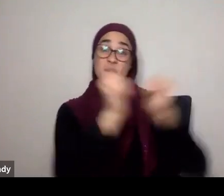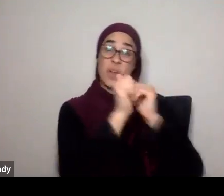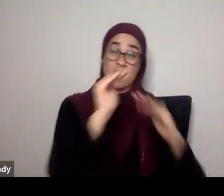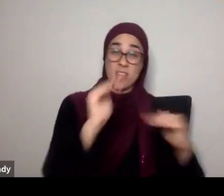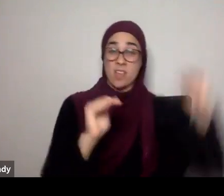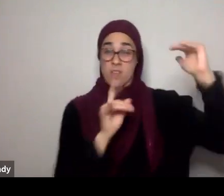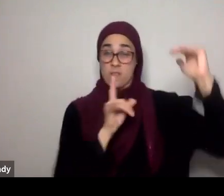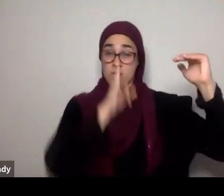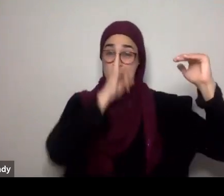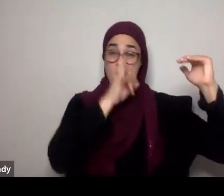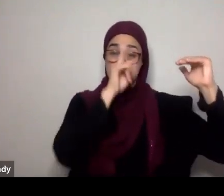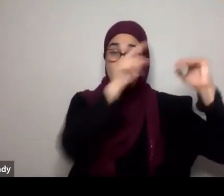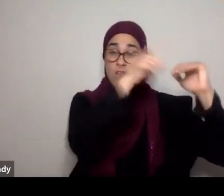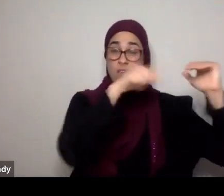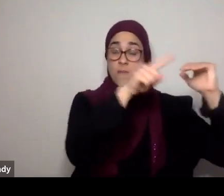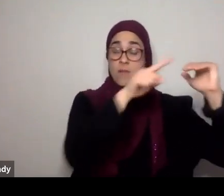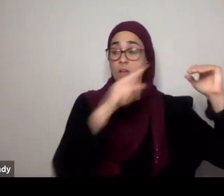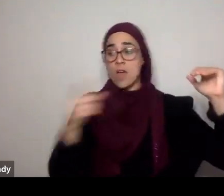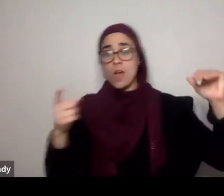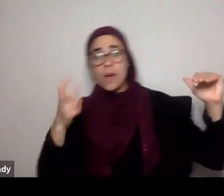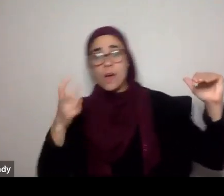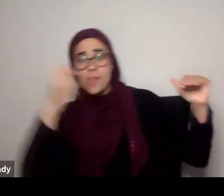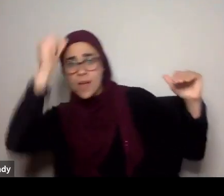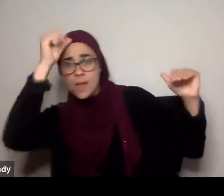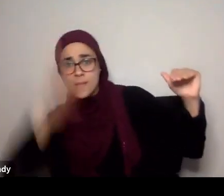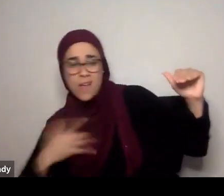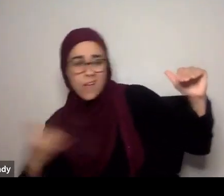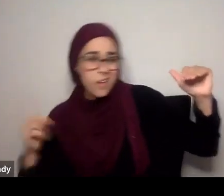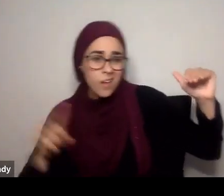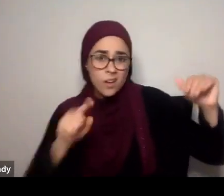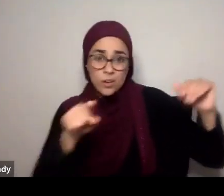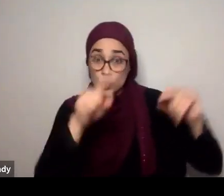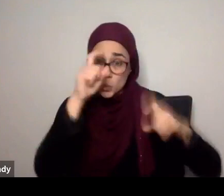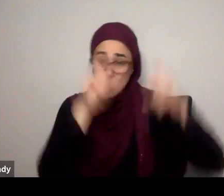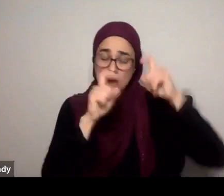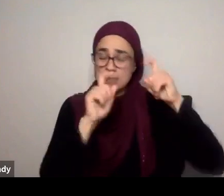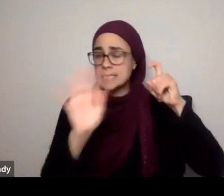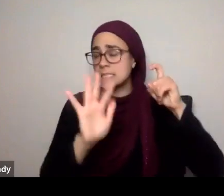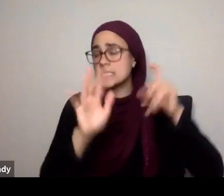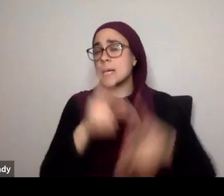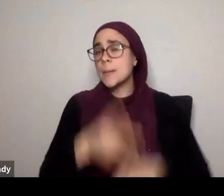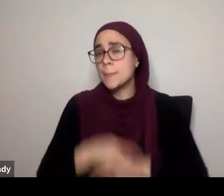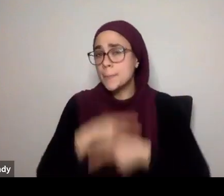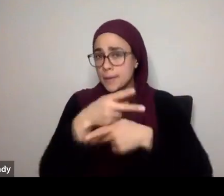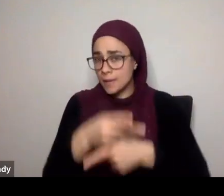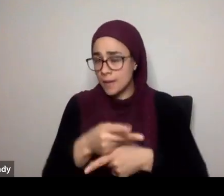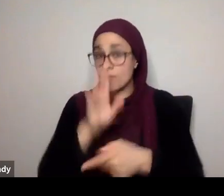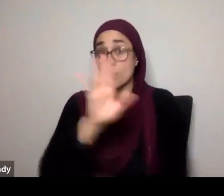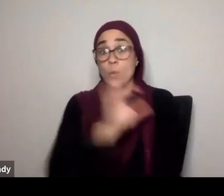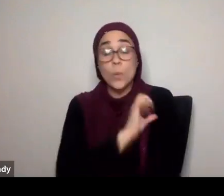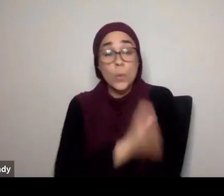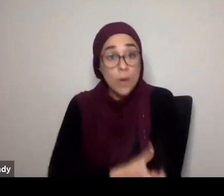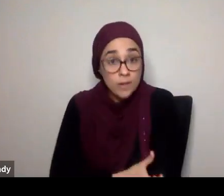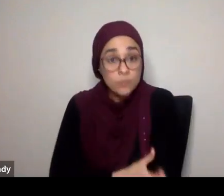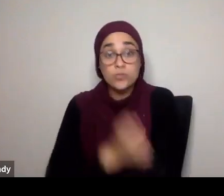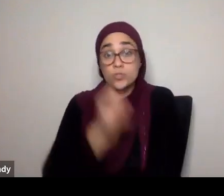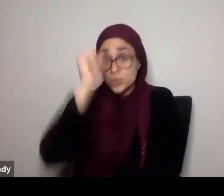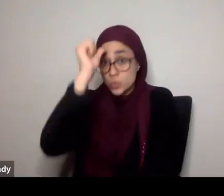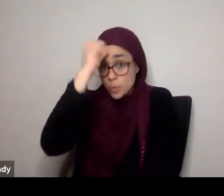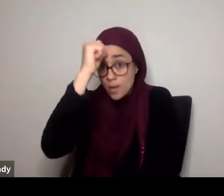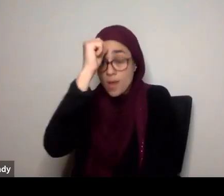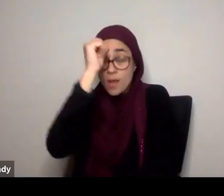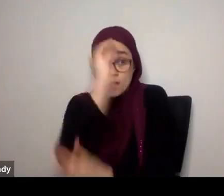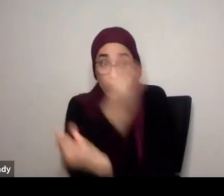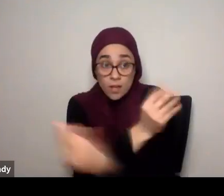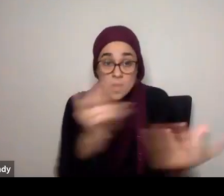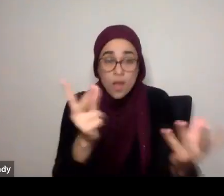himself, emotionally available, and available, for reminder, so be cautious, not to basically, remind, when the time, is